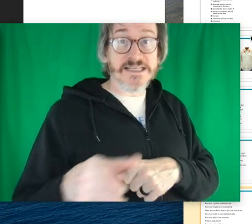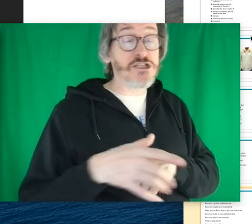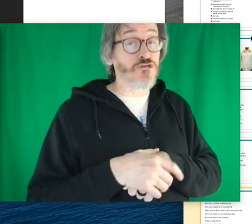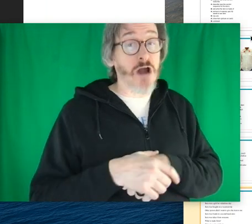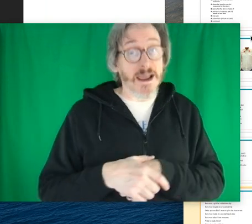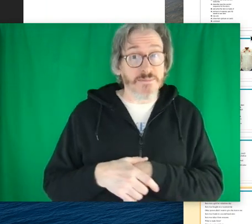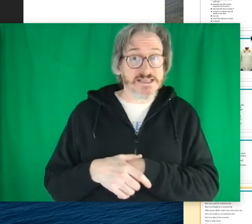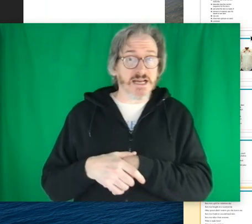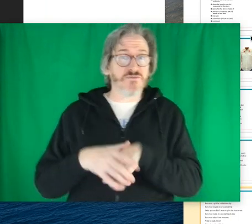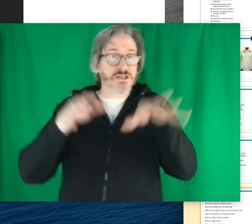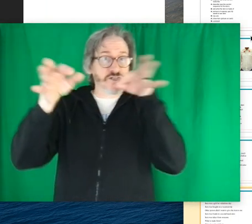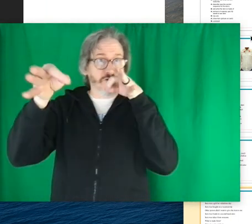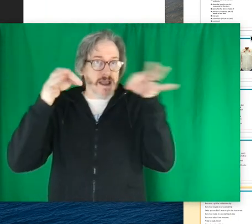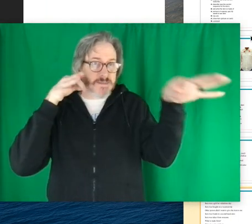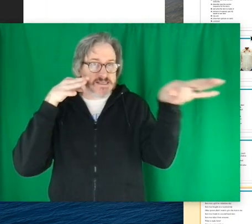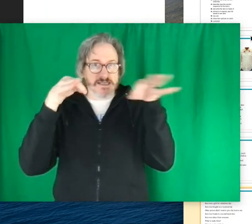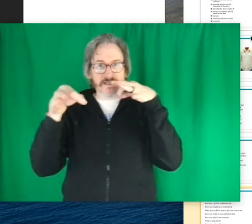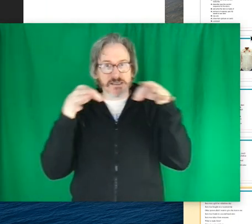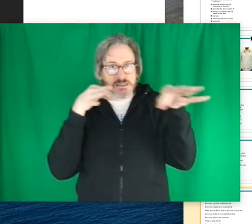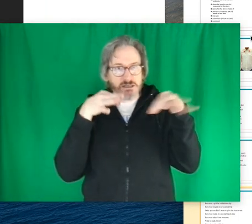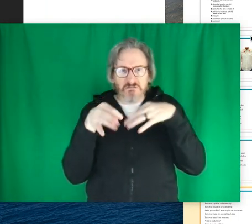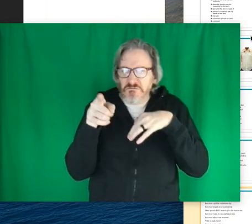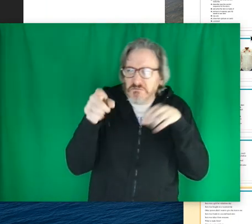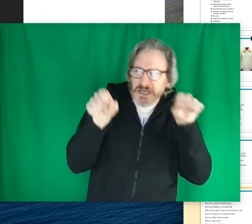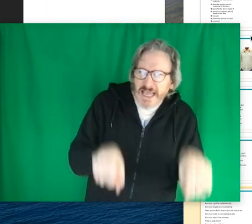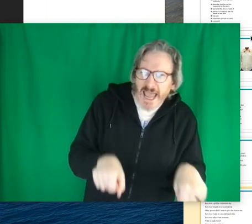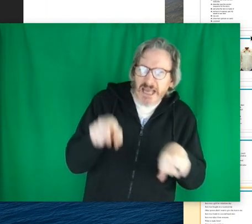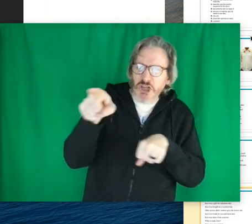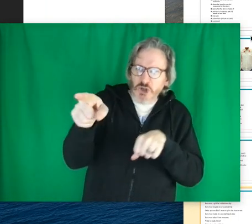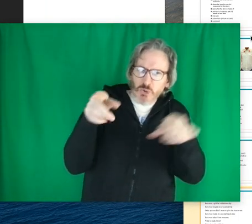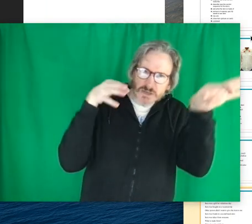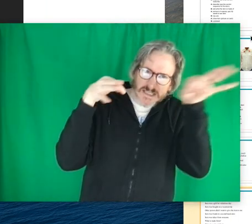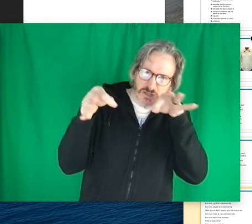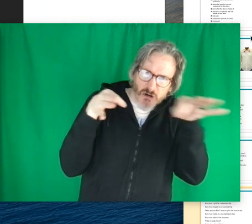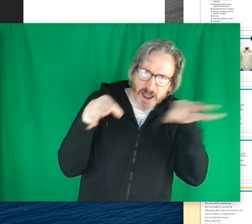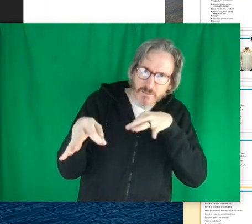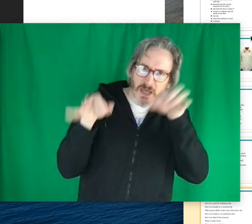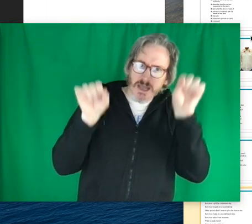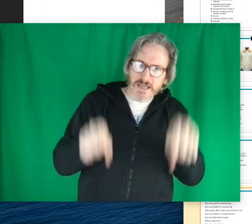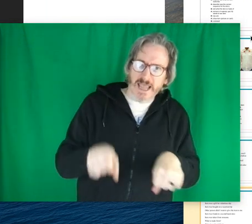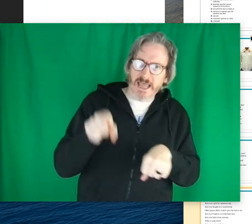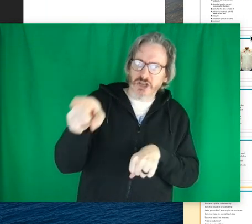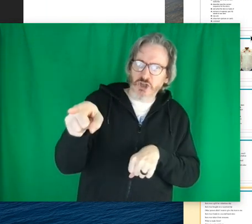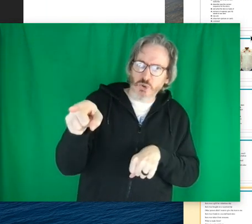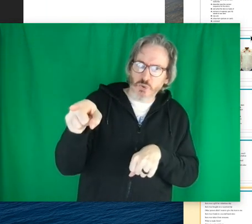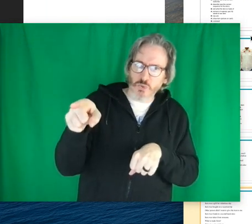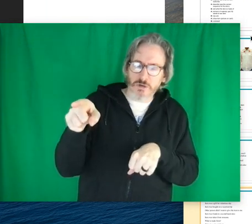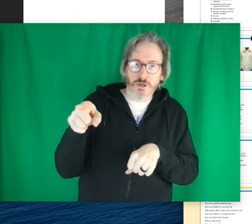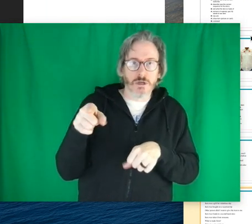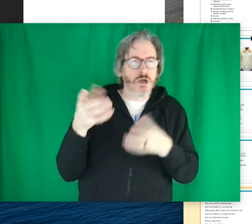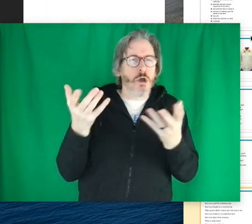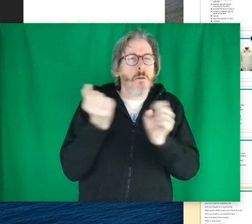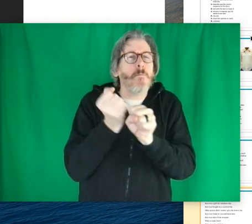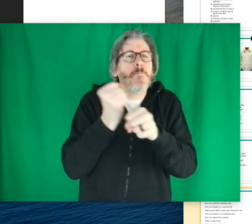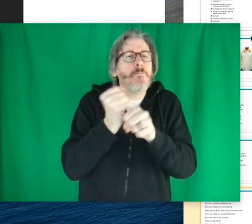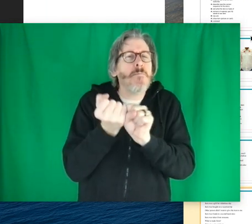describe the sign for describe is this can you describe can you